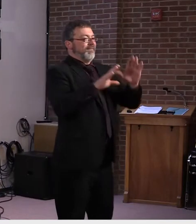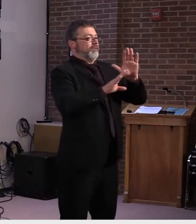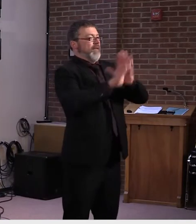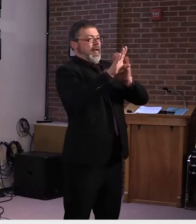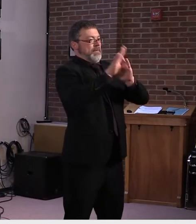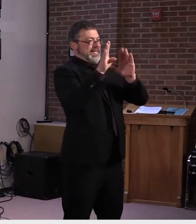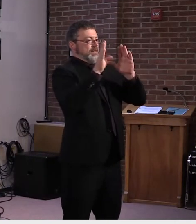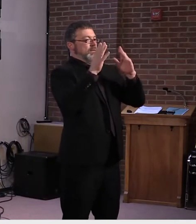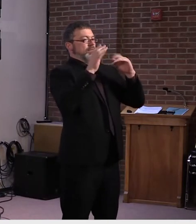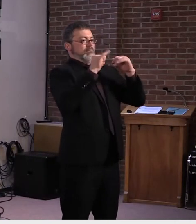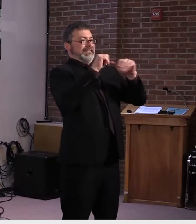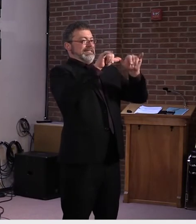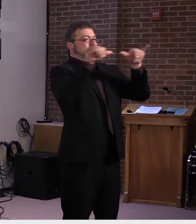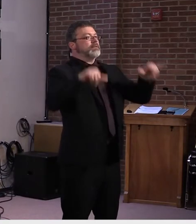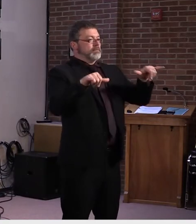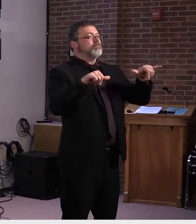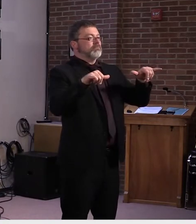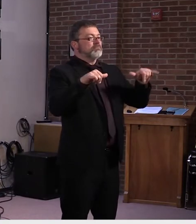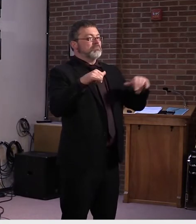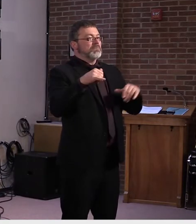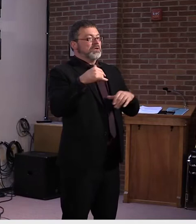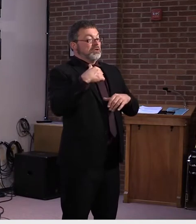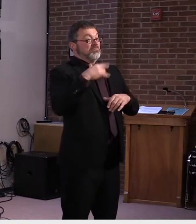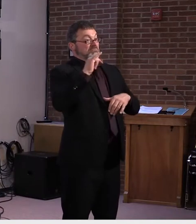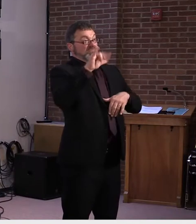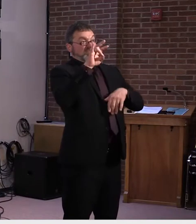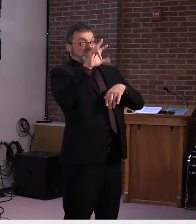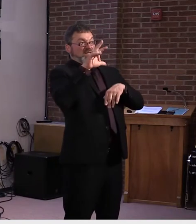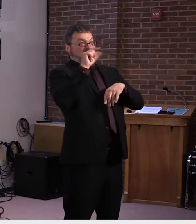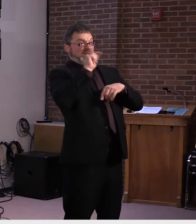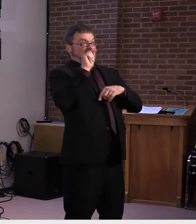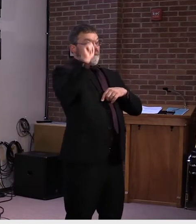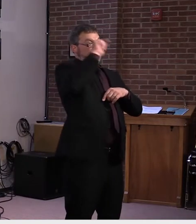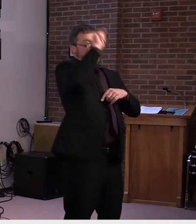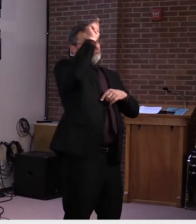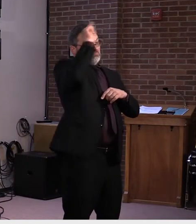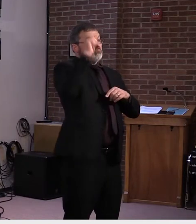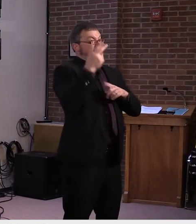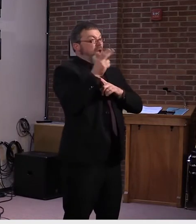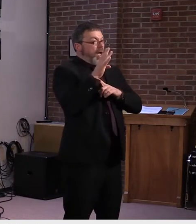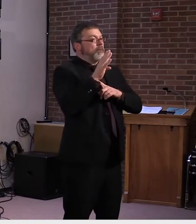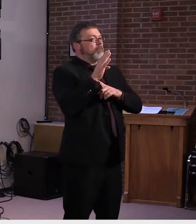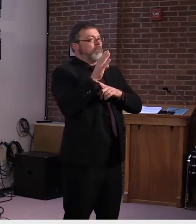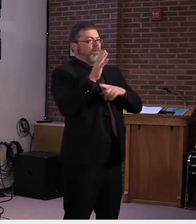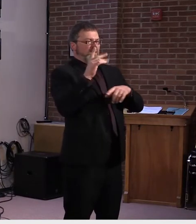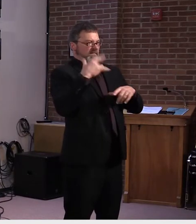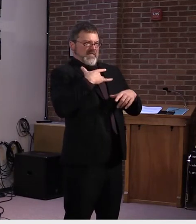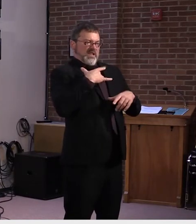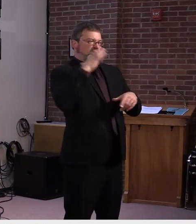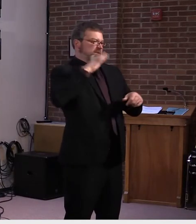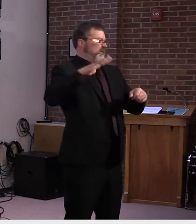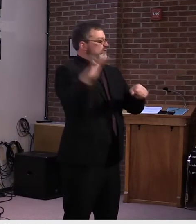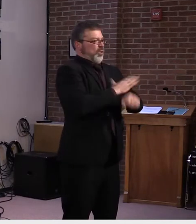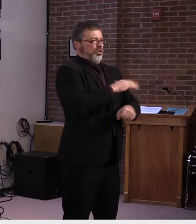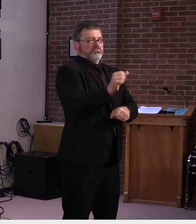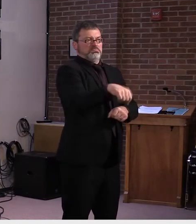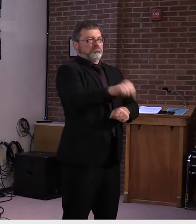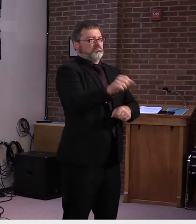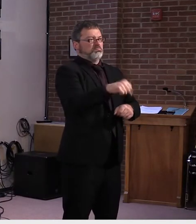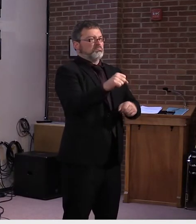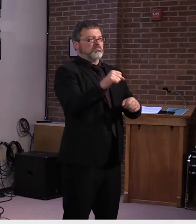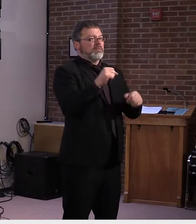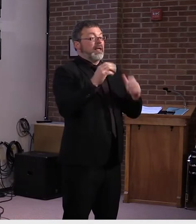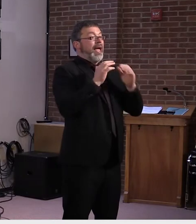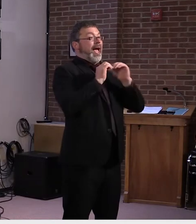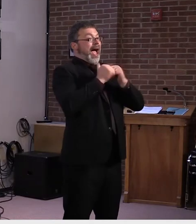they're going to fill up fairly fast. So as soon as we can get some information out there, we will. Okay, thank you.